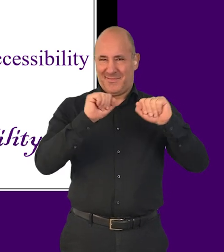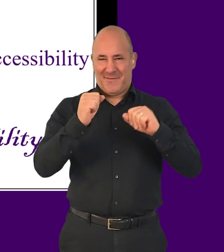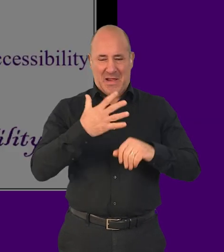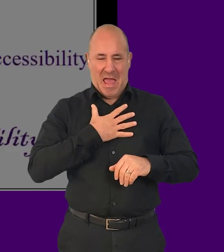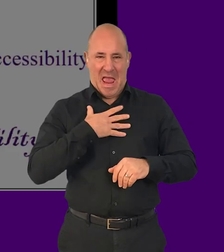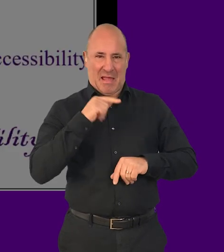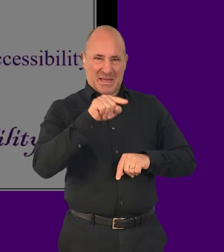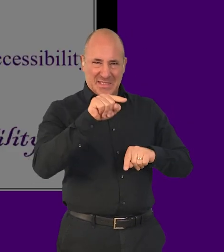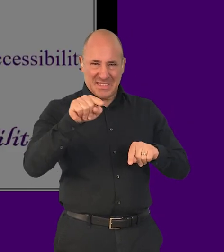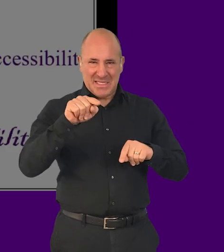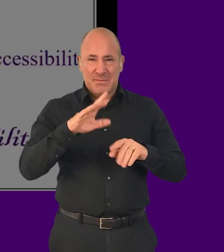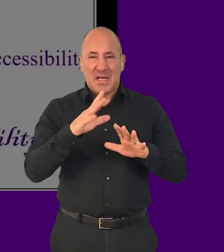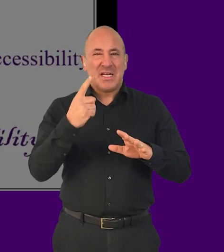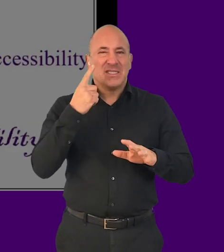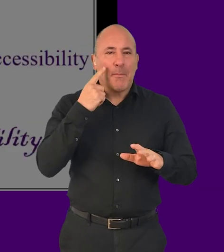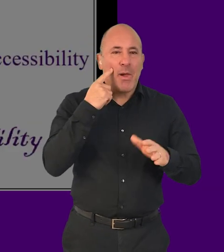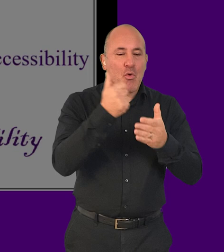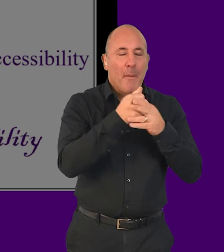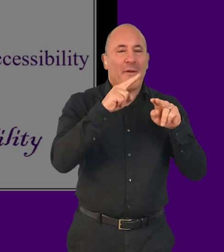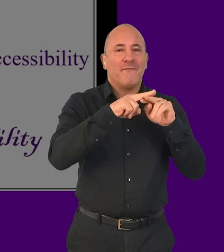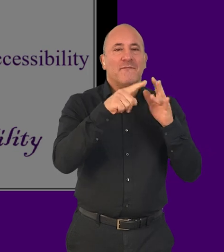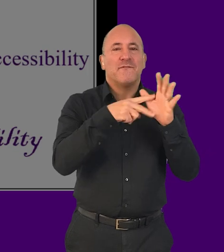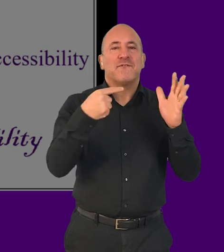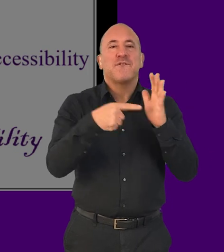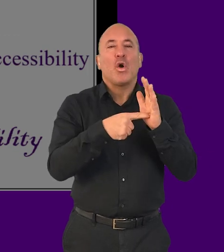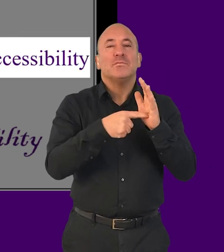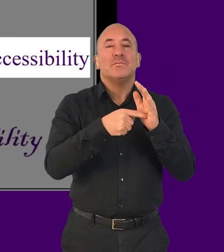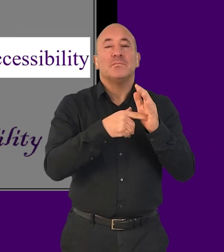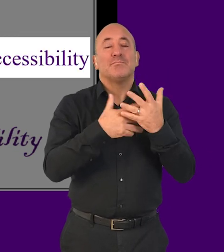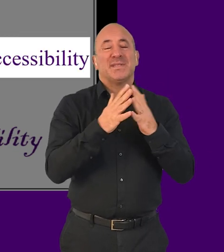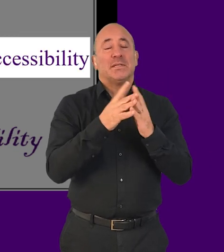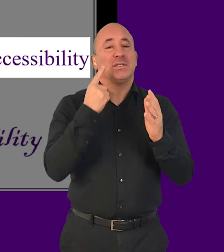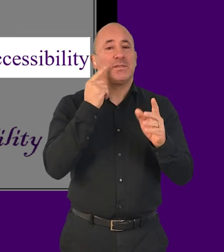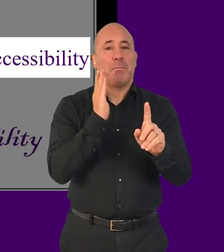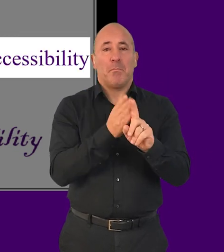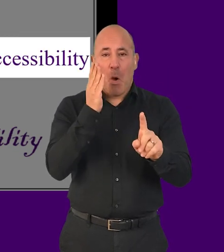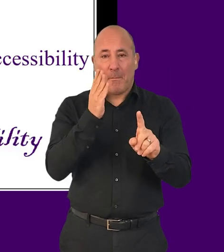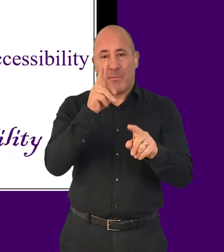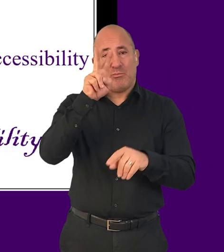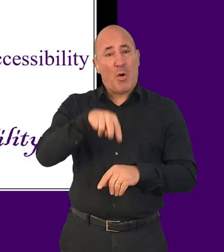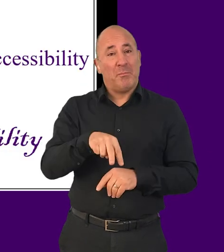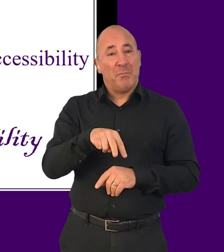simple and commonly used fonts are easier to recognize and read, as is left-aligned text.